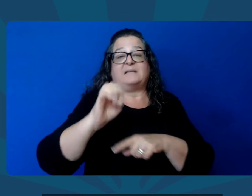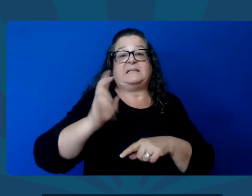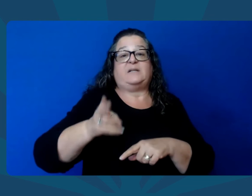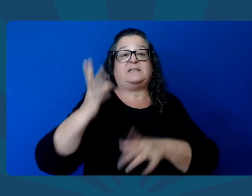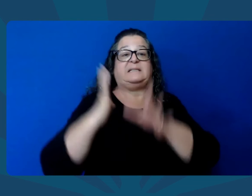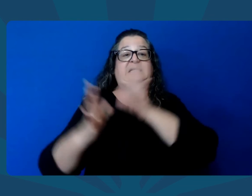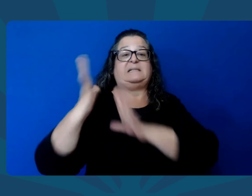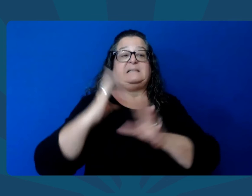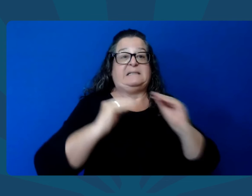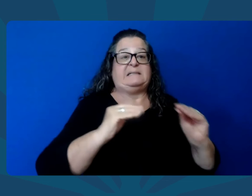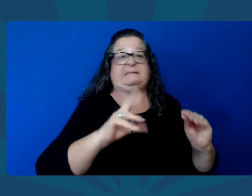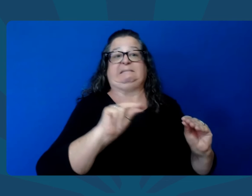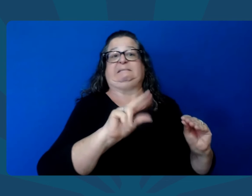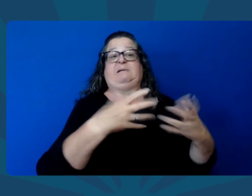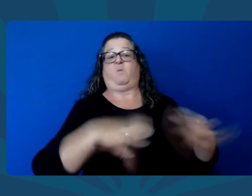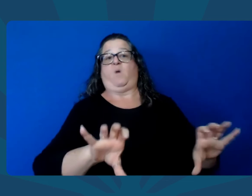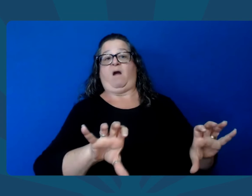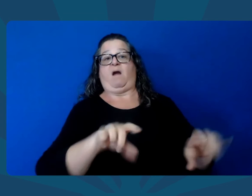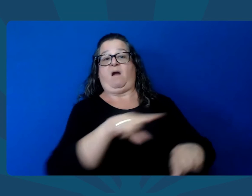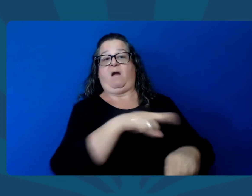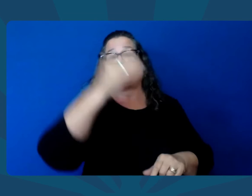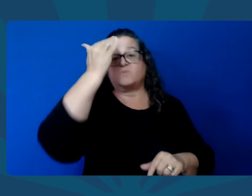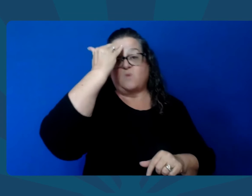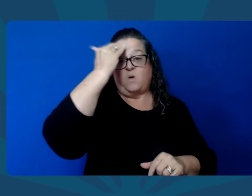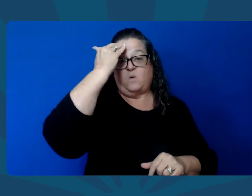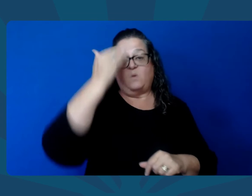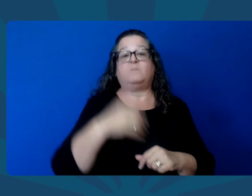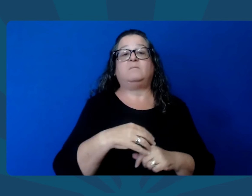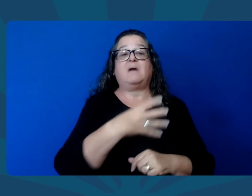And other radical liberal propaganda.